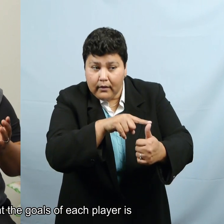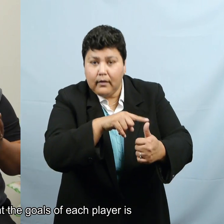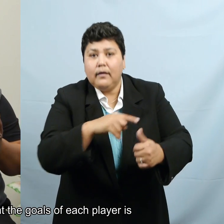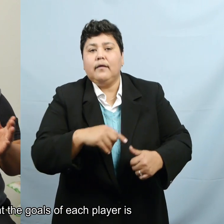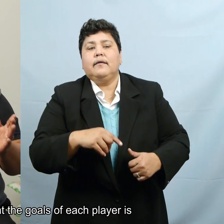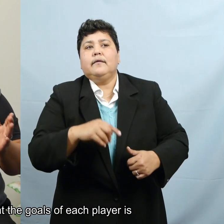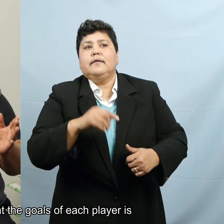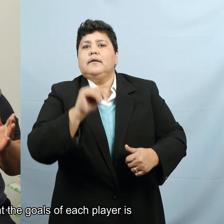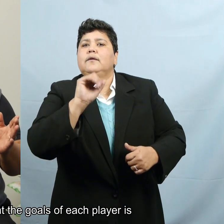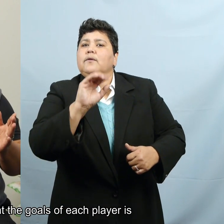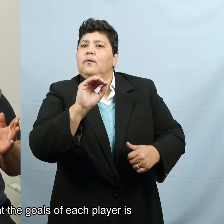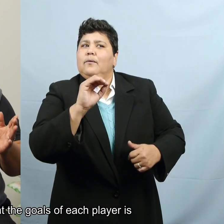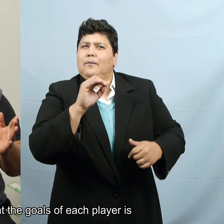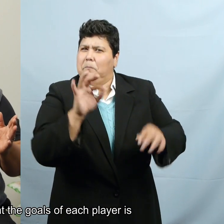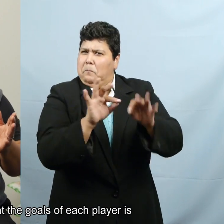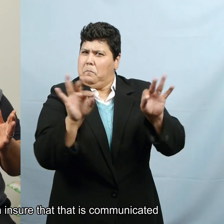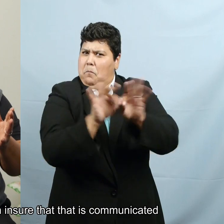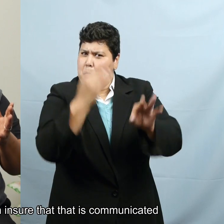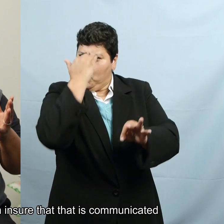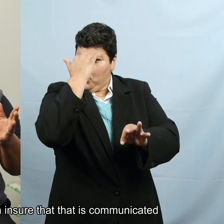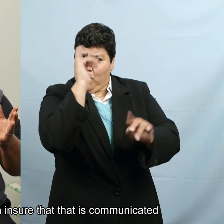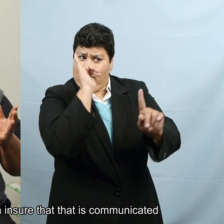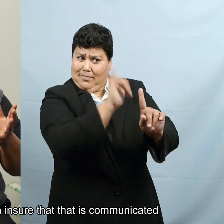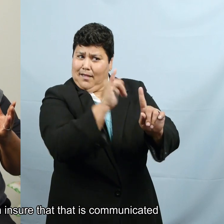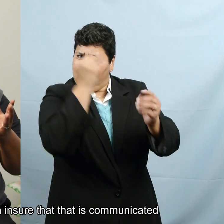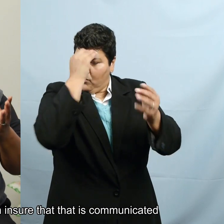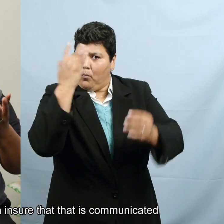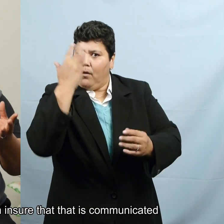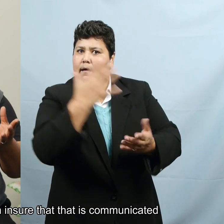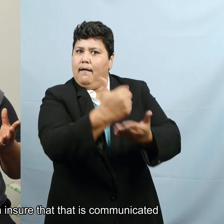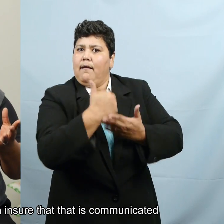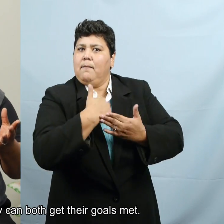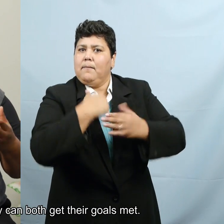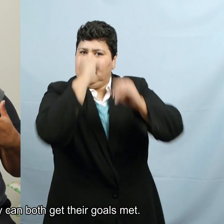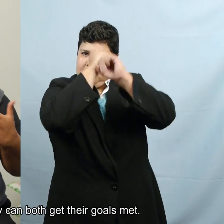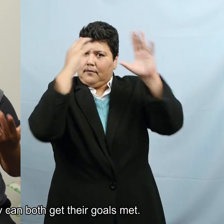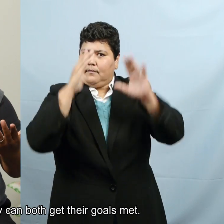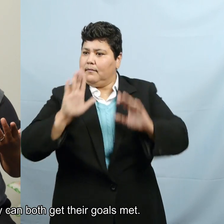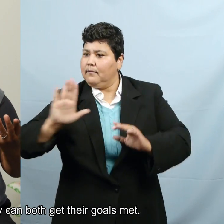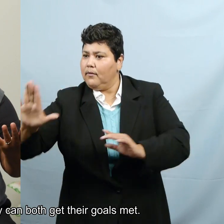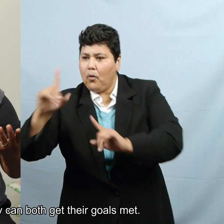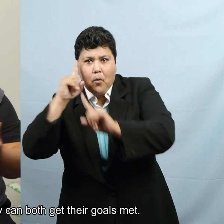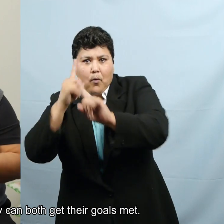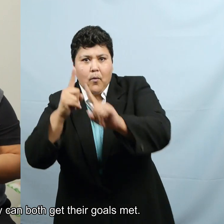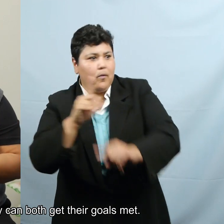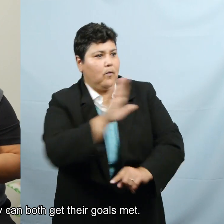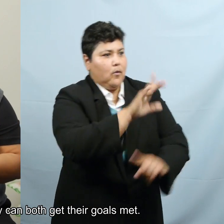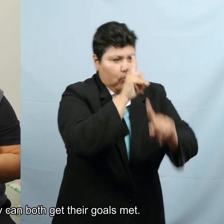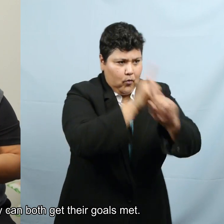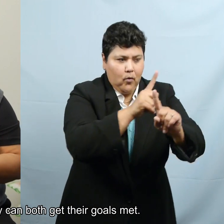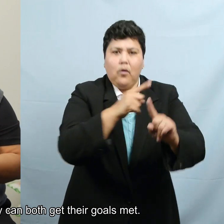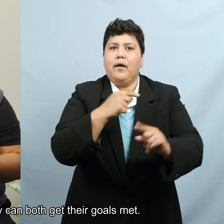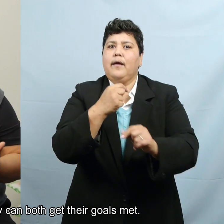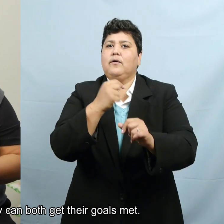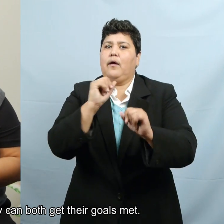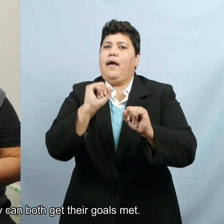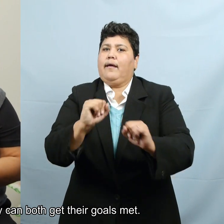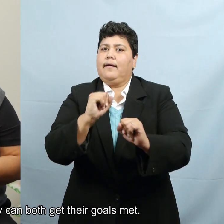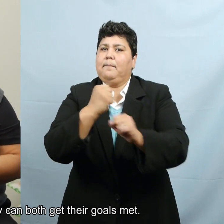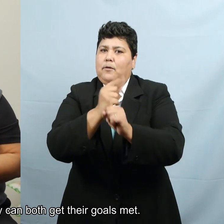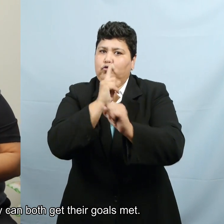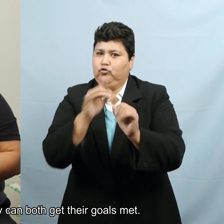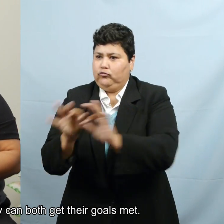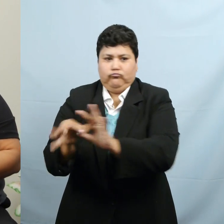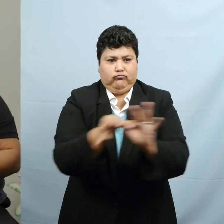what the goals of each player is. So that I can ensure that that is communicated and they can both get their